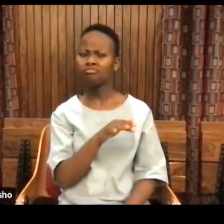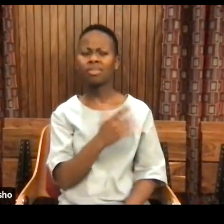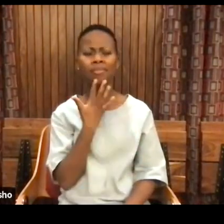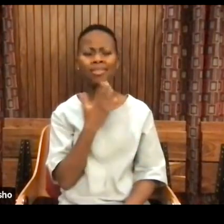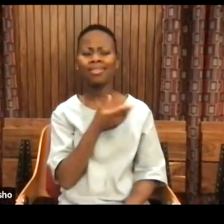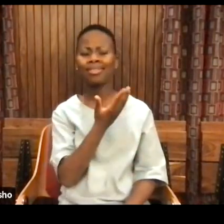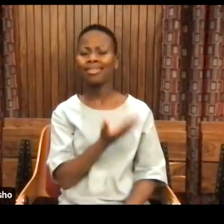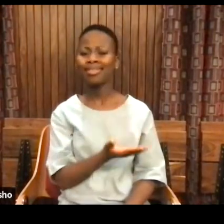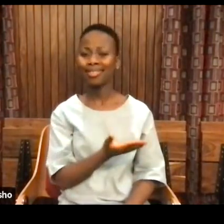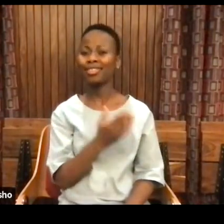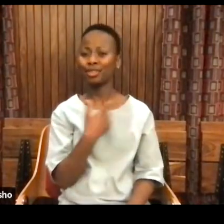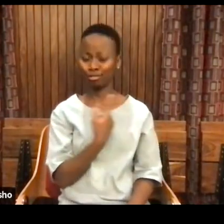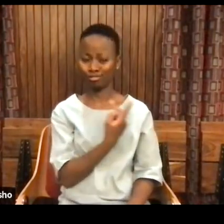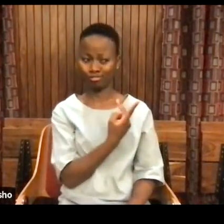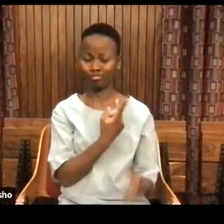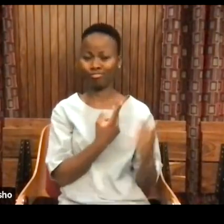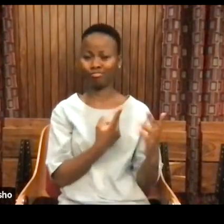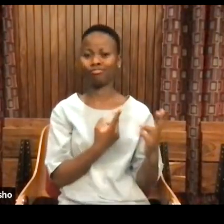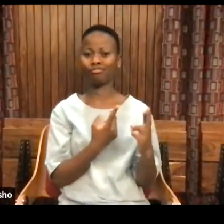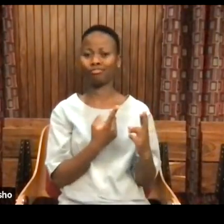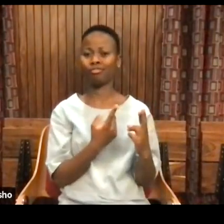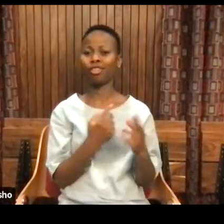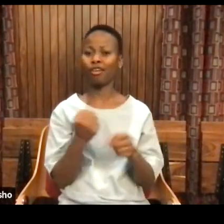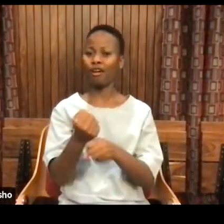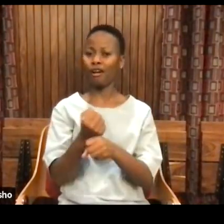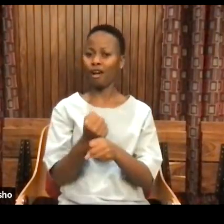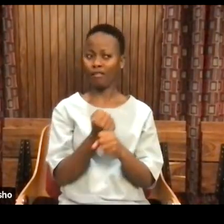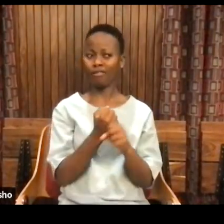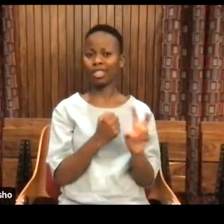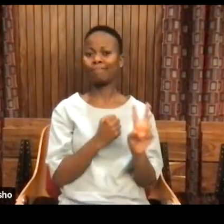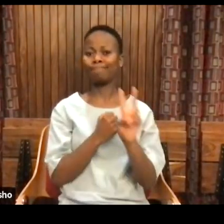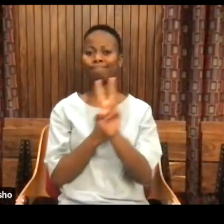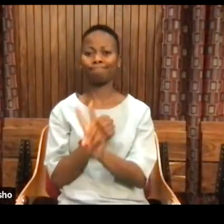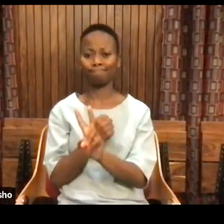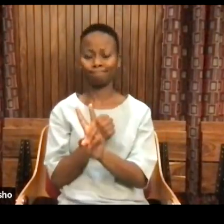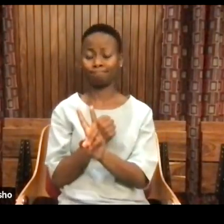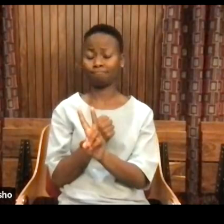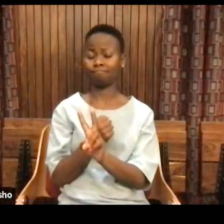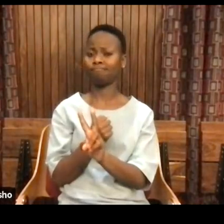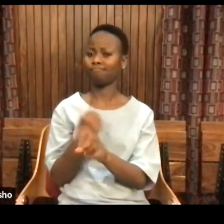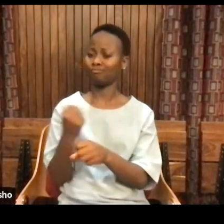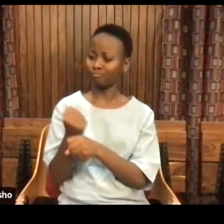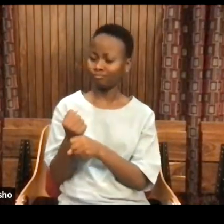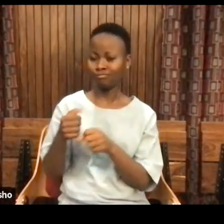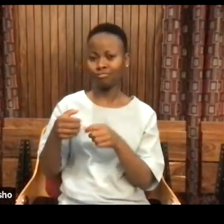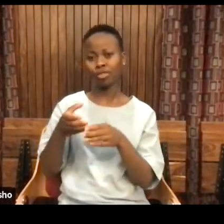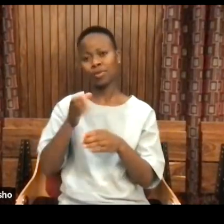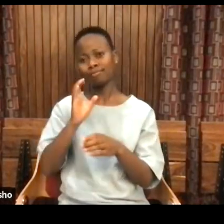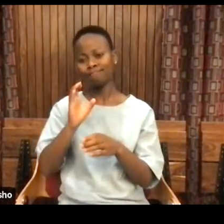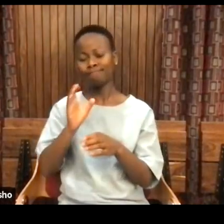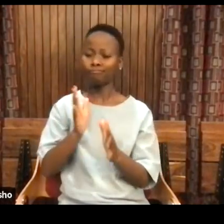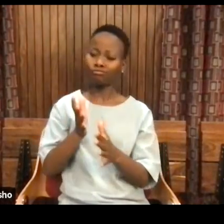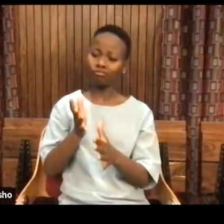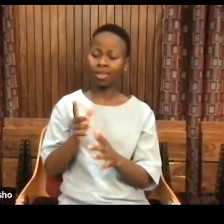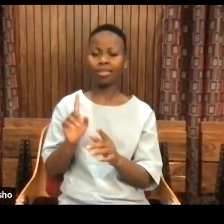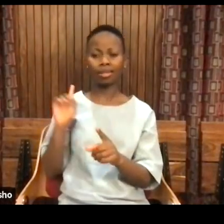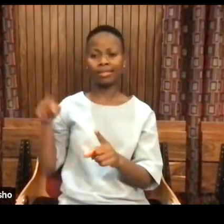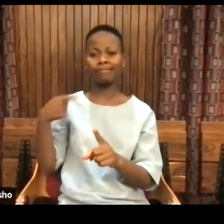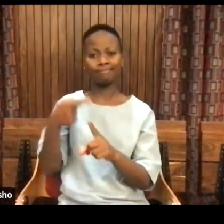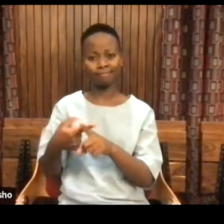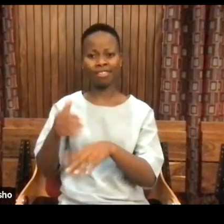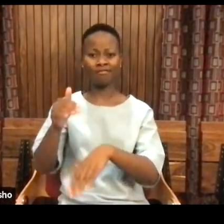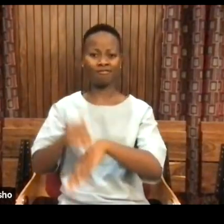coffee. And that began a quarter of a century friendship. Over the years,